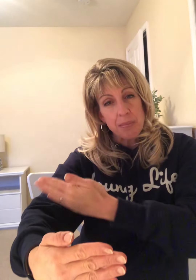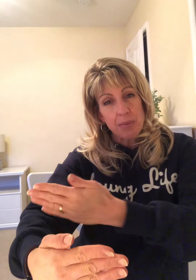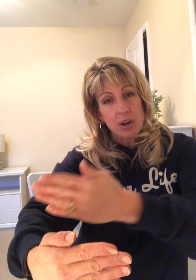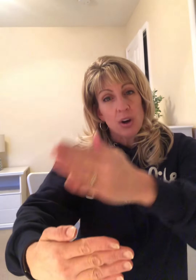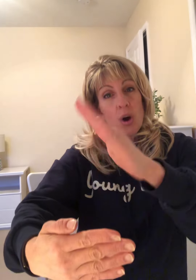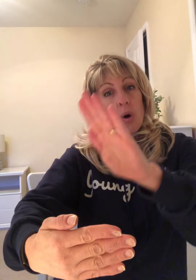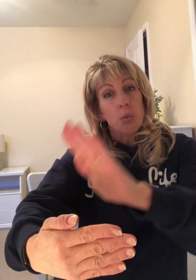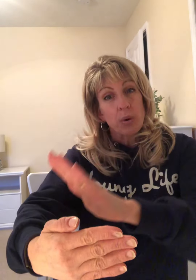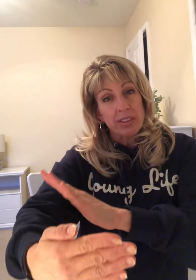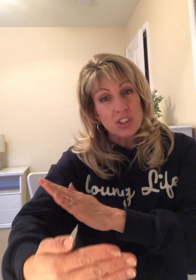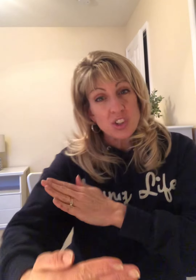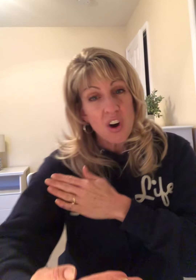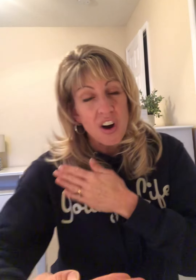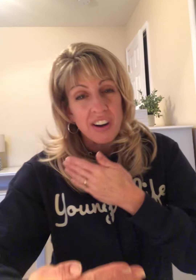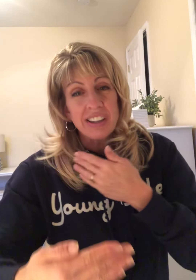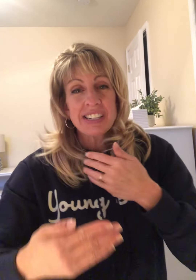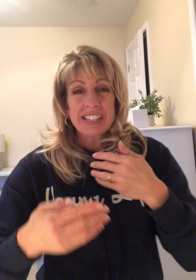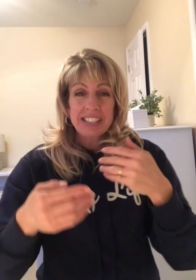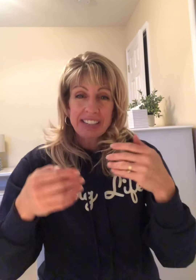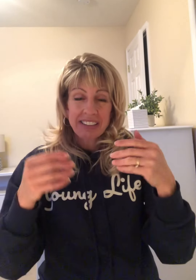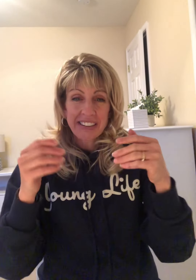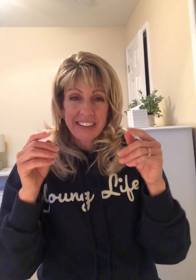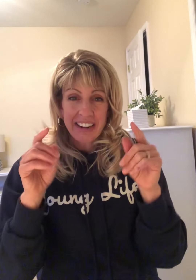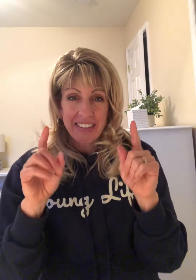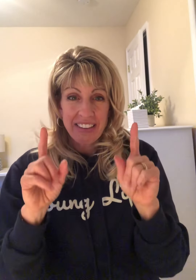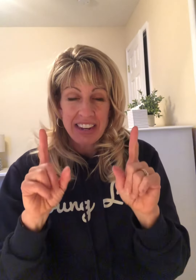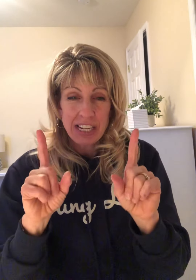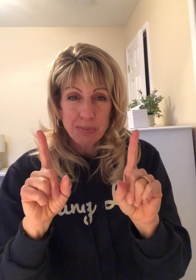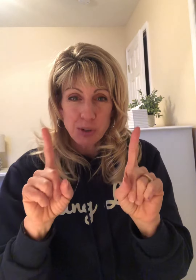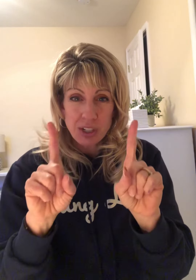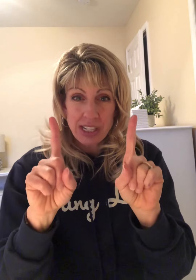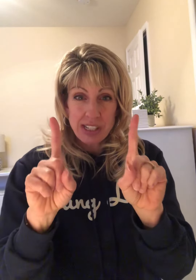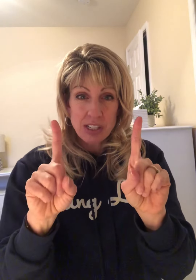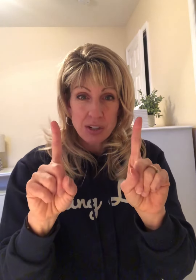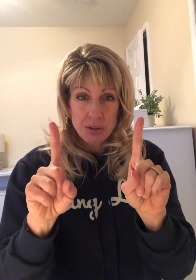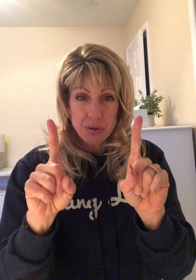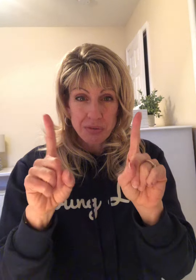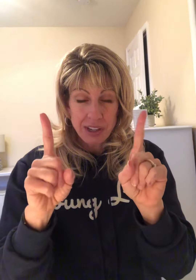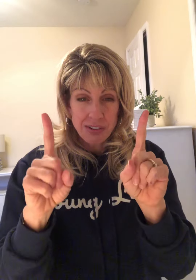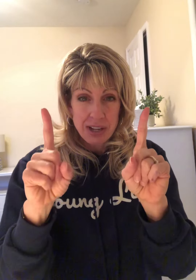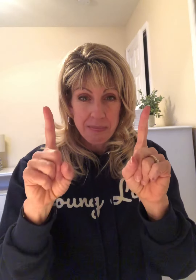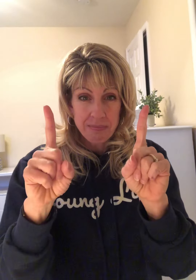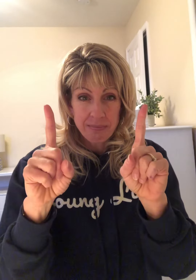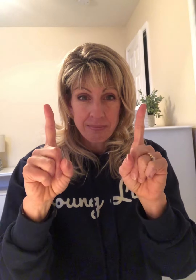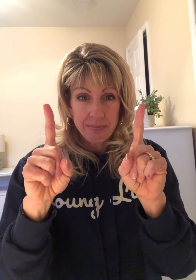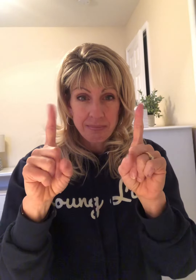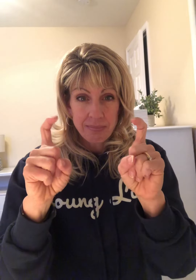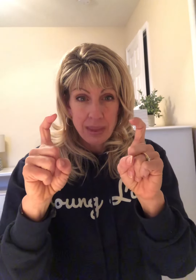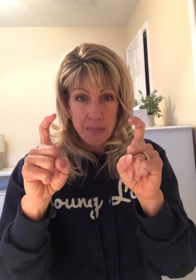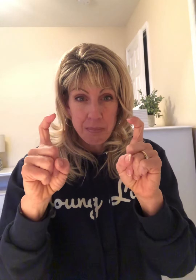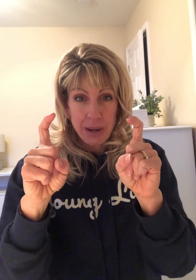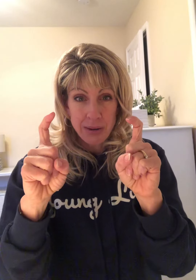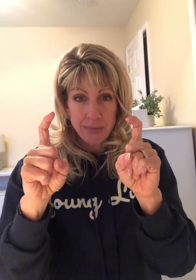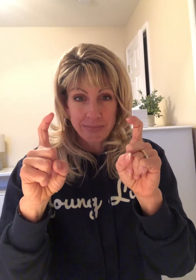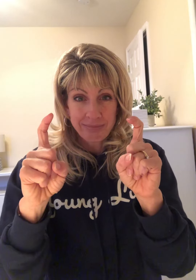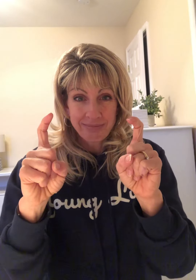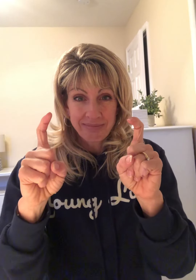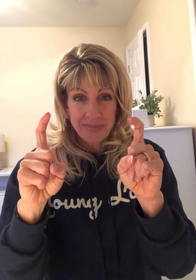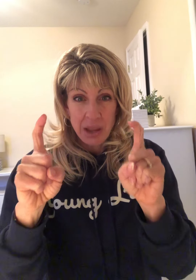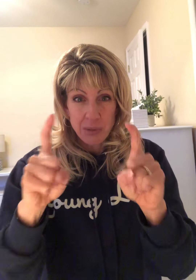with songs. And then the next motion is two fingers up, bend them. And we're